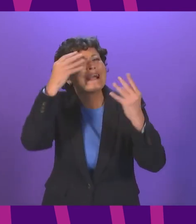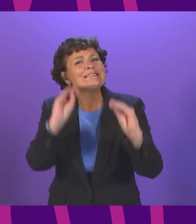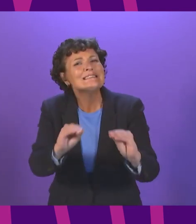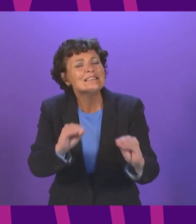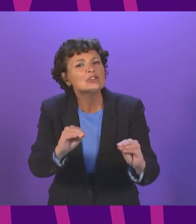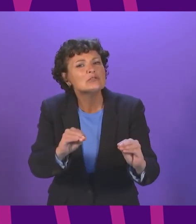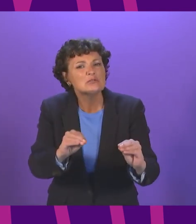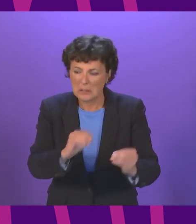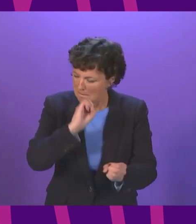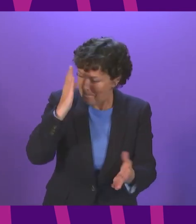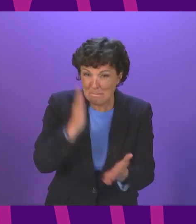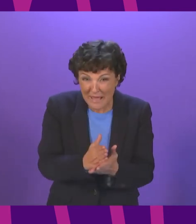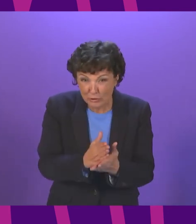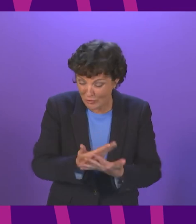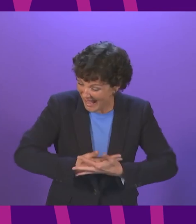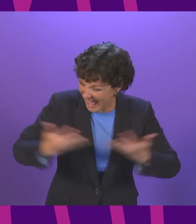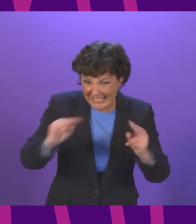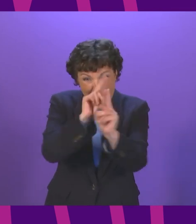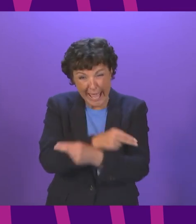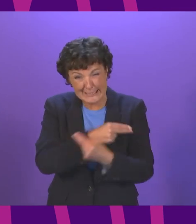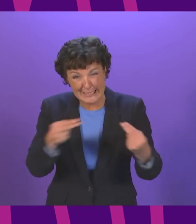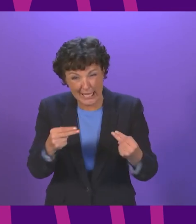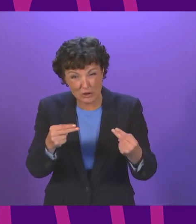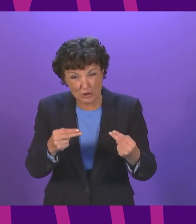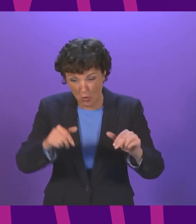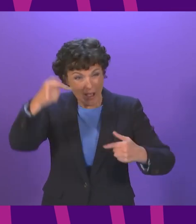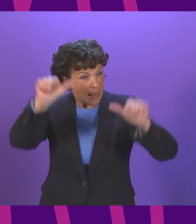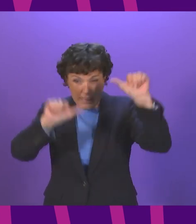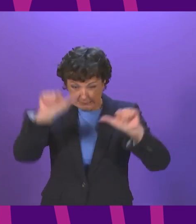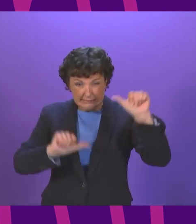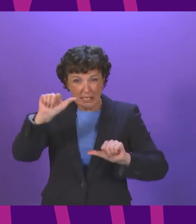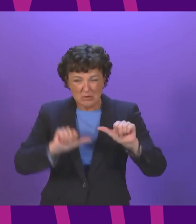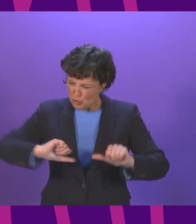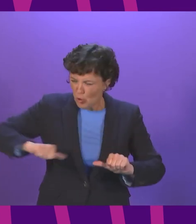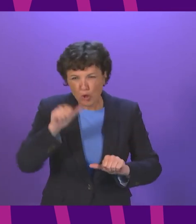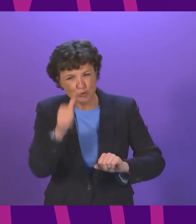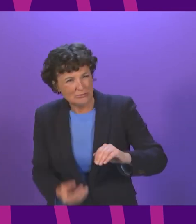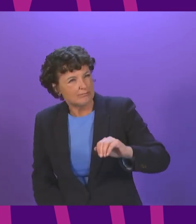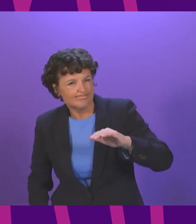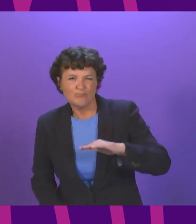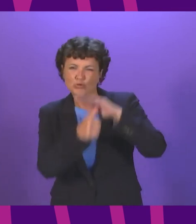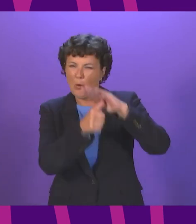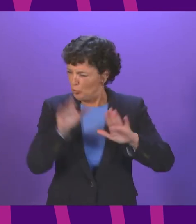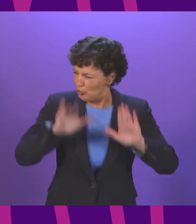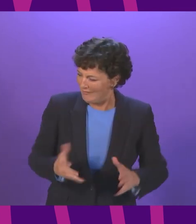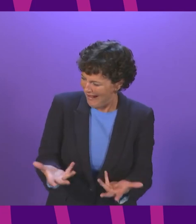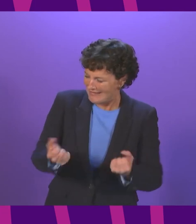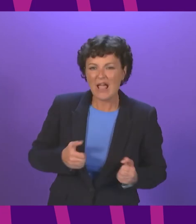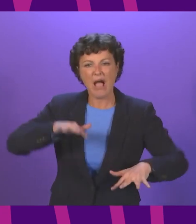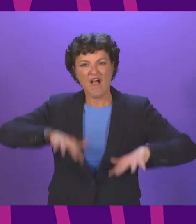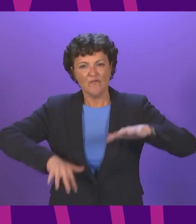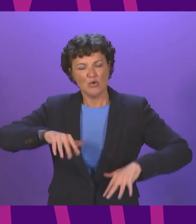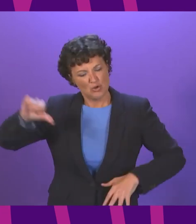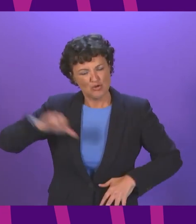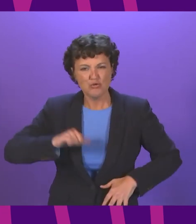of every damn international league table imaginable where it should be we shouldn't settle for average we settled for average for too